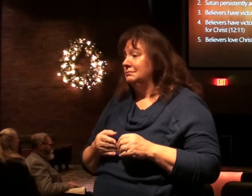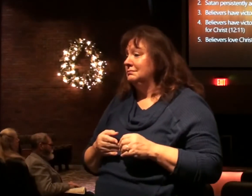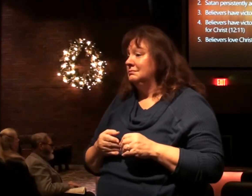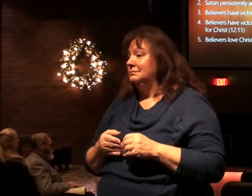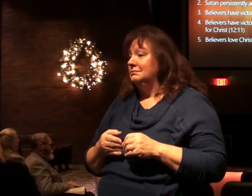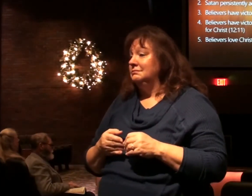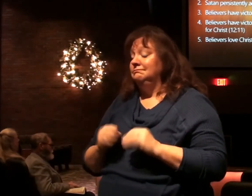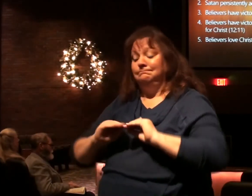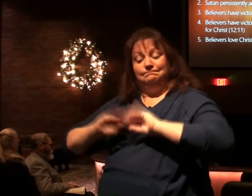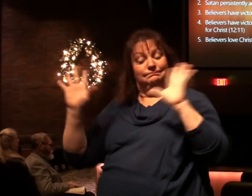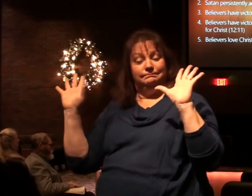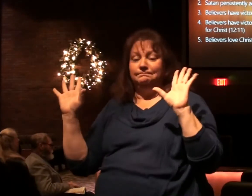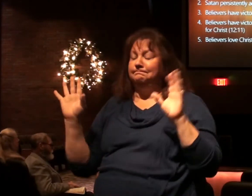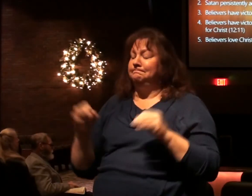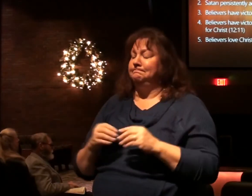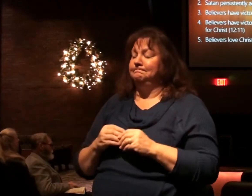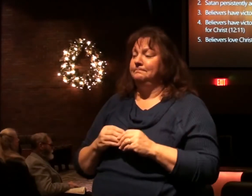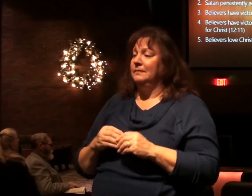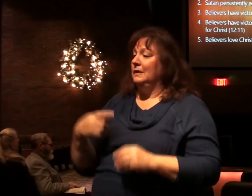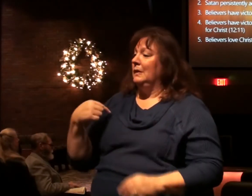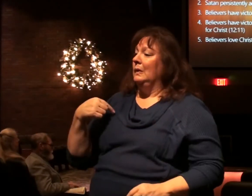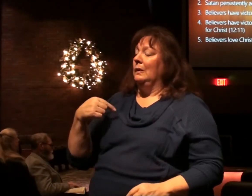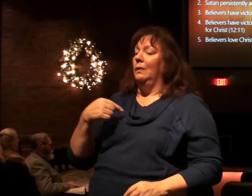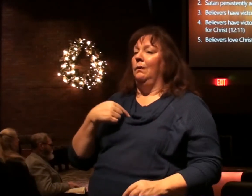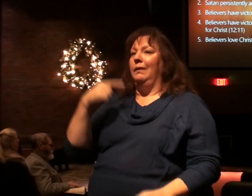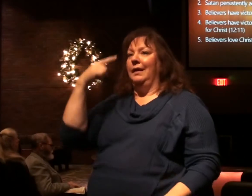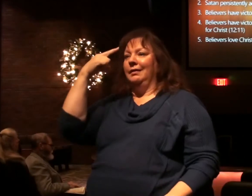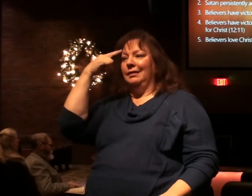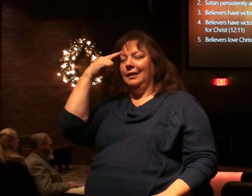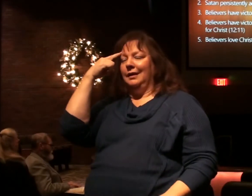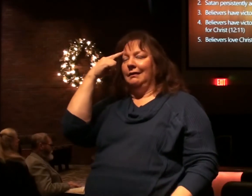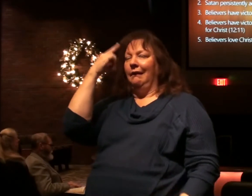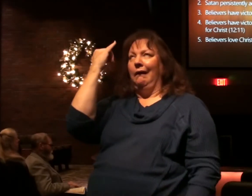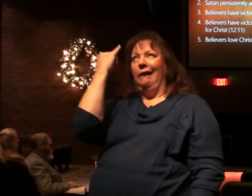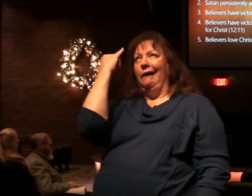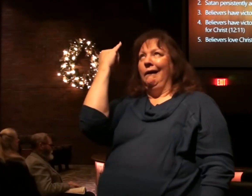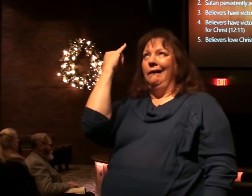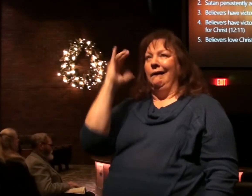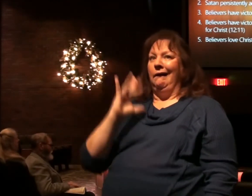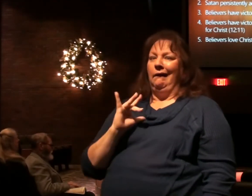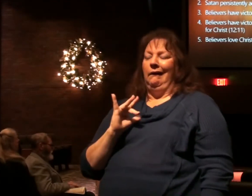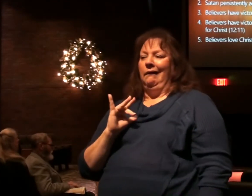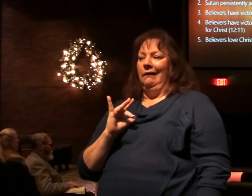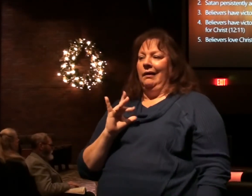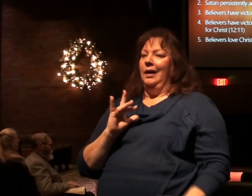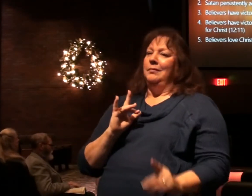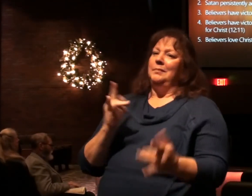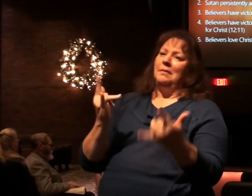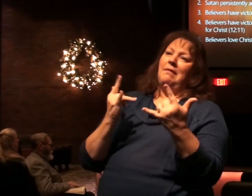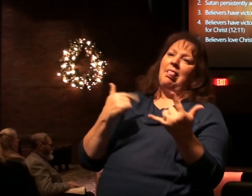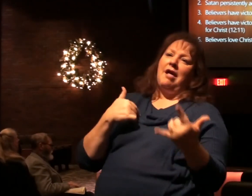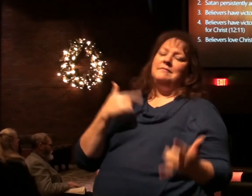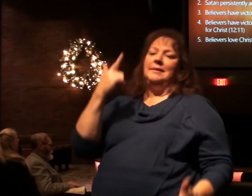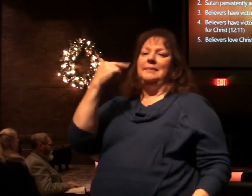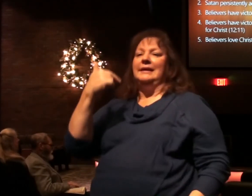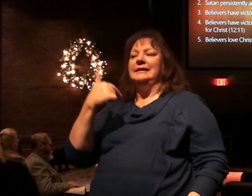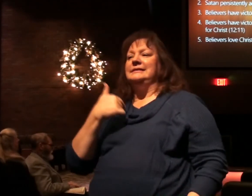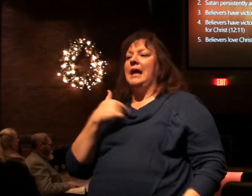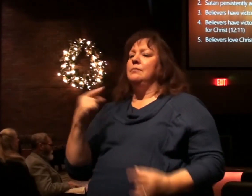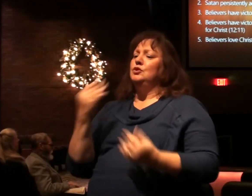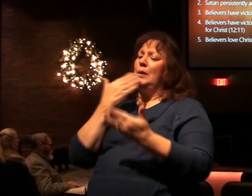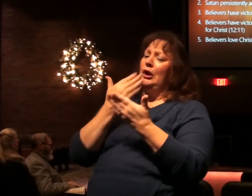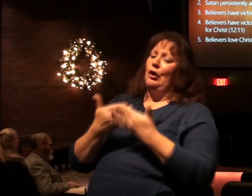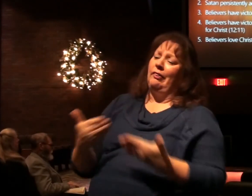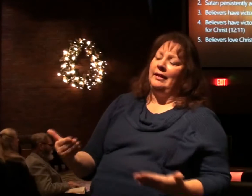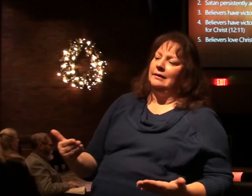He made that clear. We get this fanciful idea of how people are going to like us because we are doing good